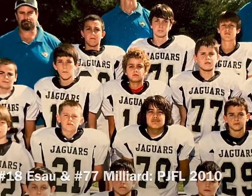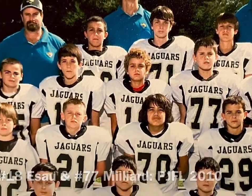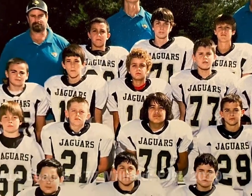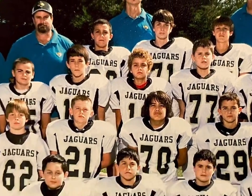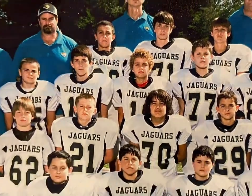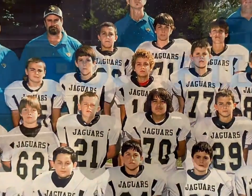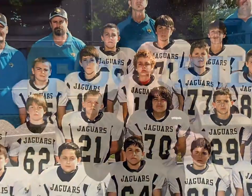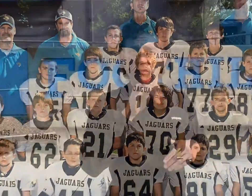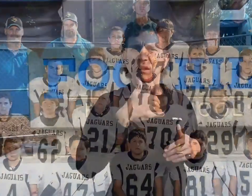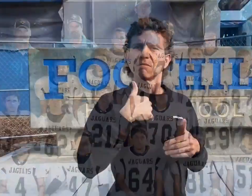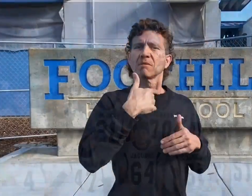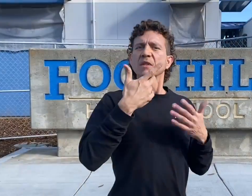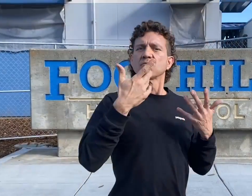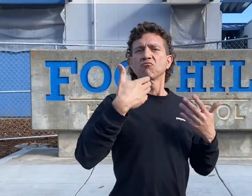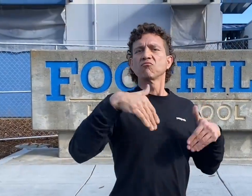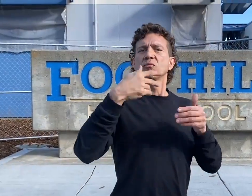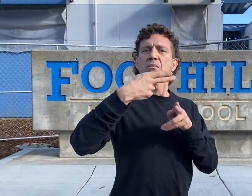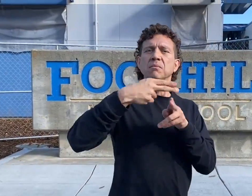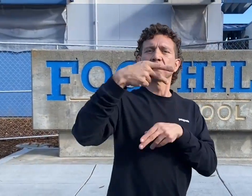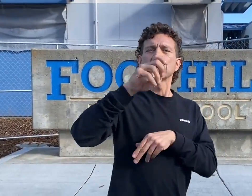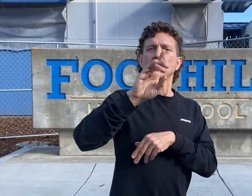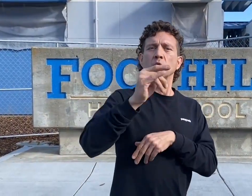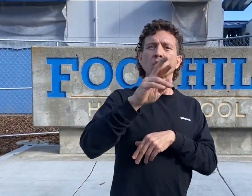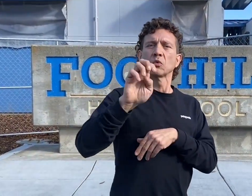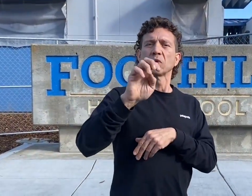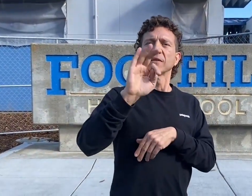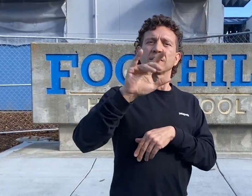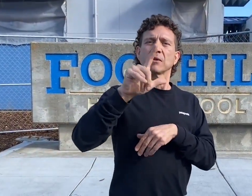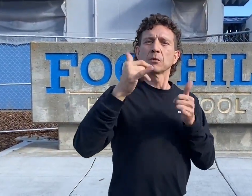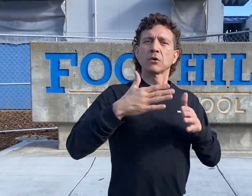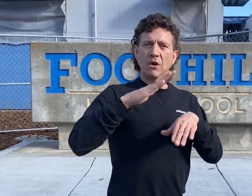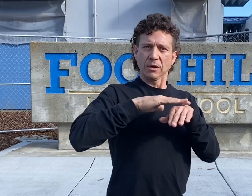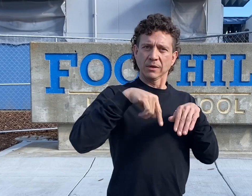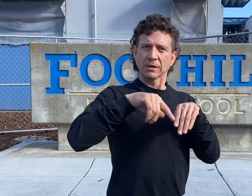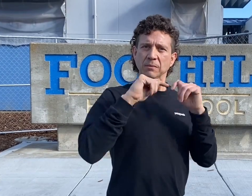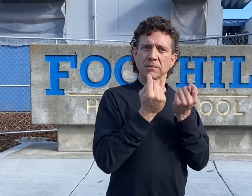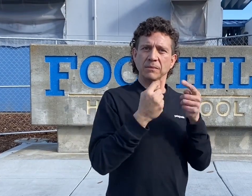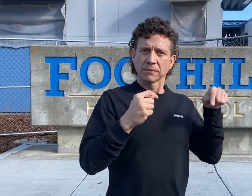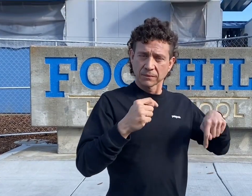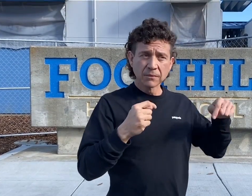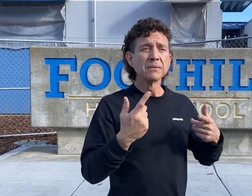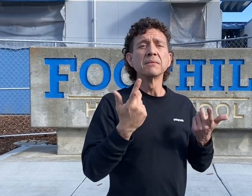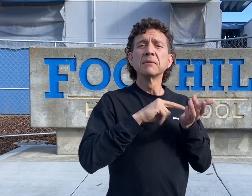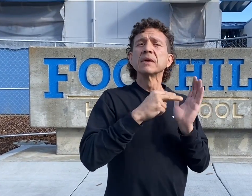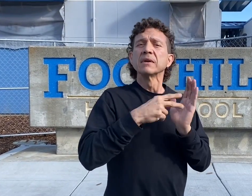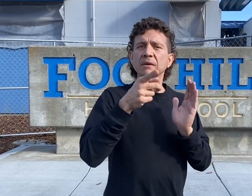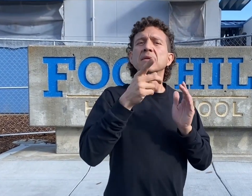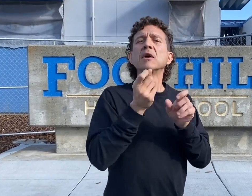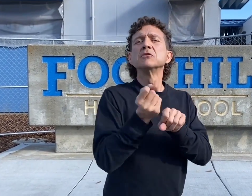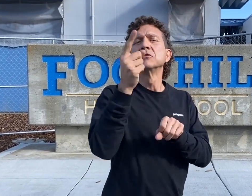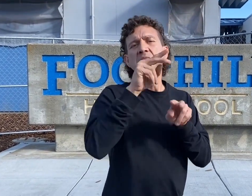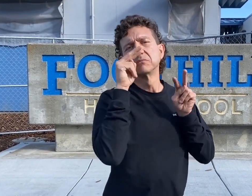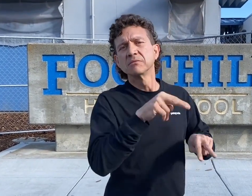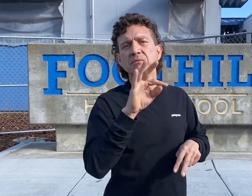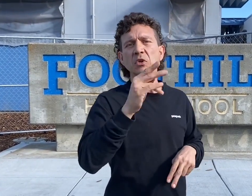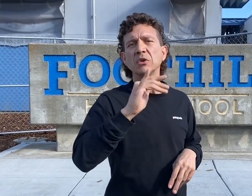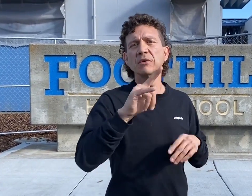It's amazing to have that sort of pedigree of NFL talent on the team, which means next year, keep an eye out for the Foothill Falcons.